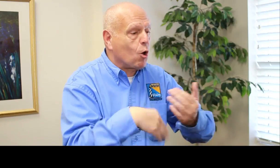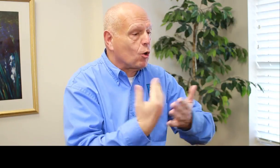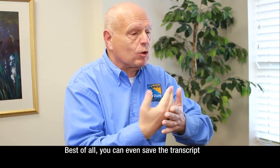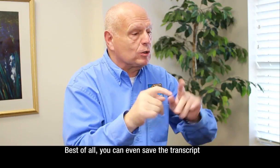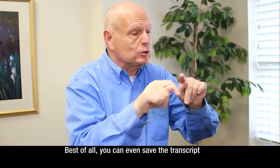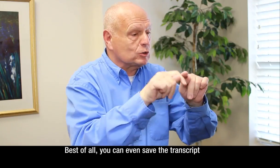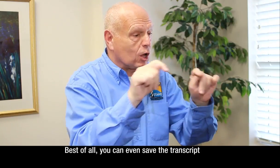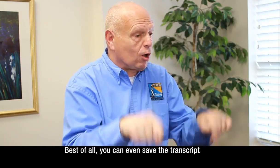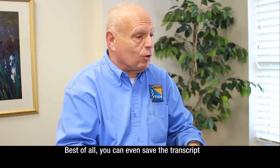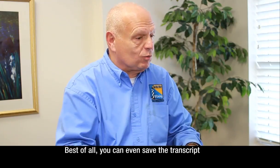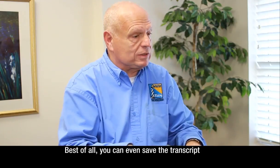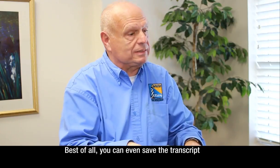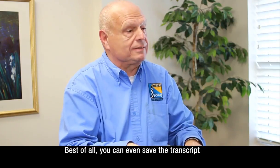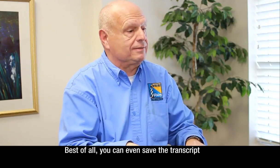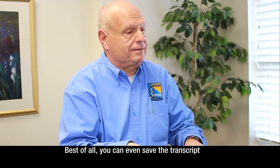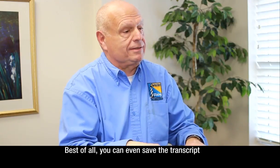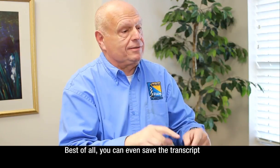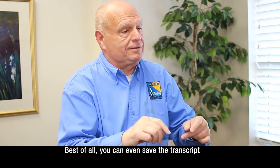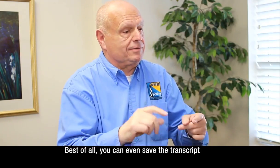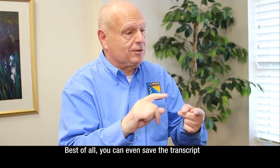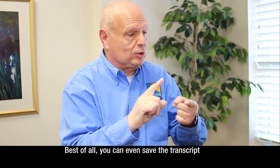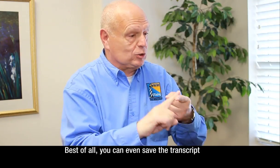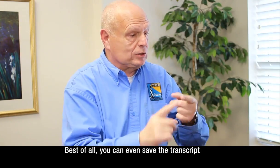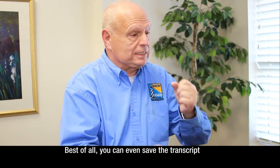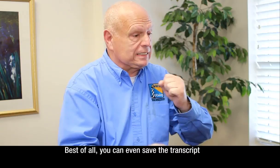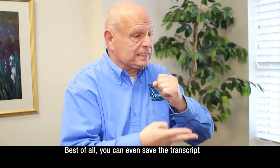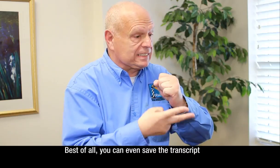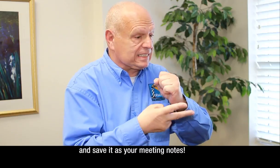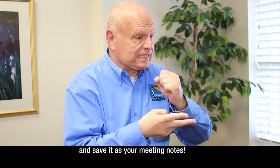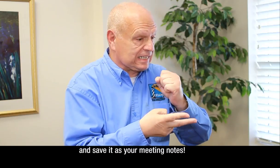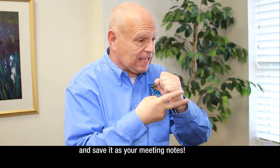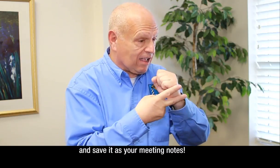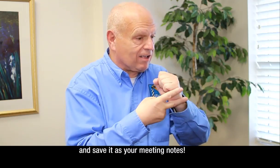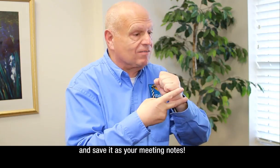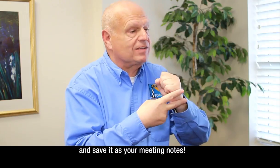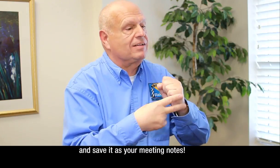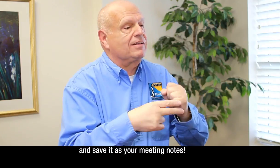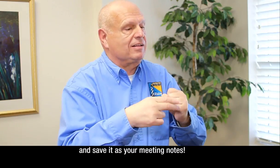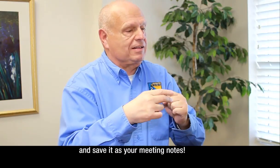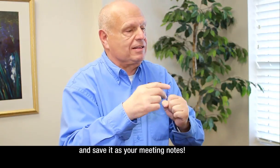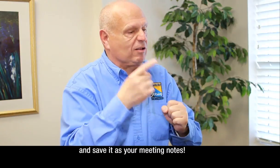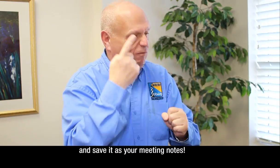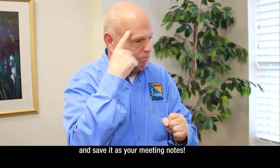Best of all, you can even save the transcript and save it as your meeting notes.